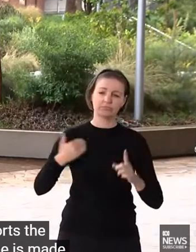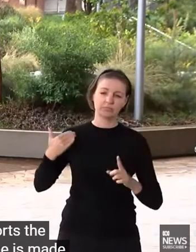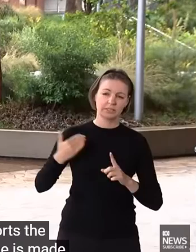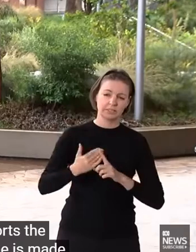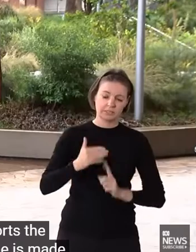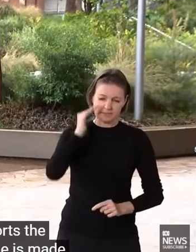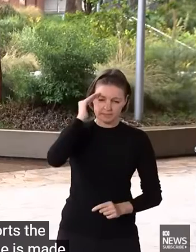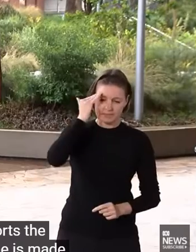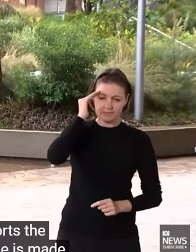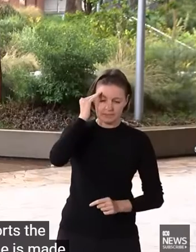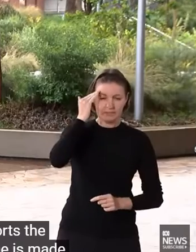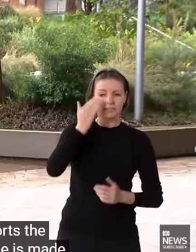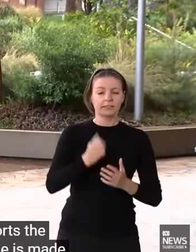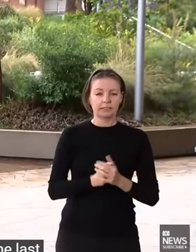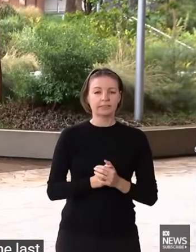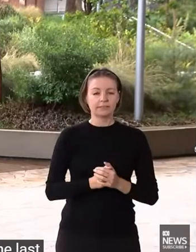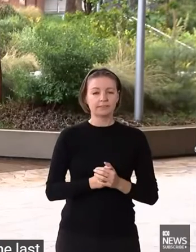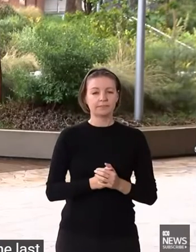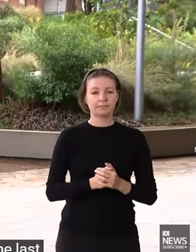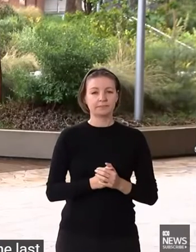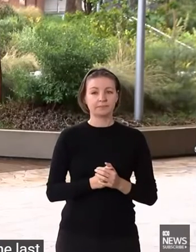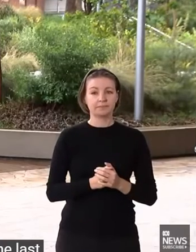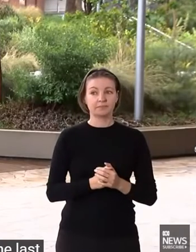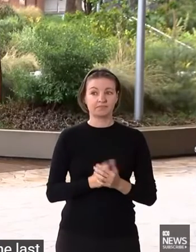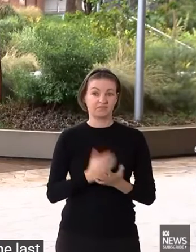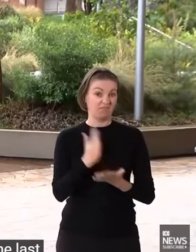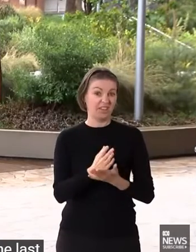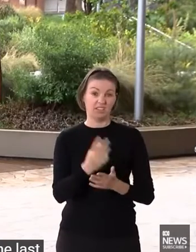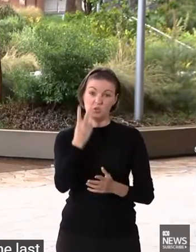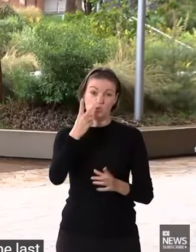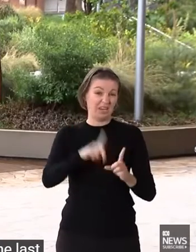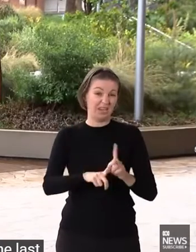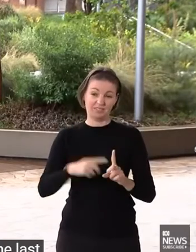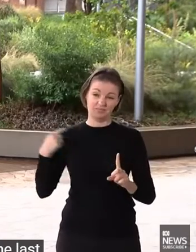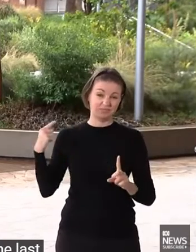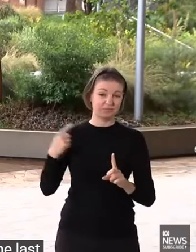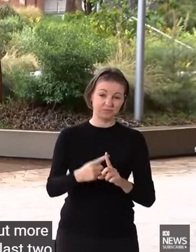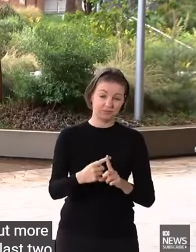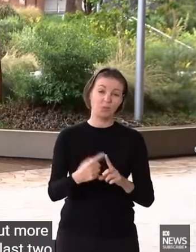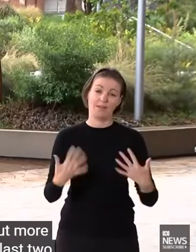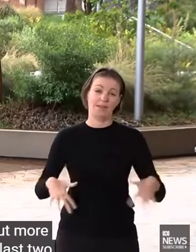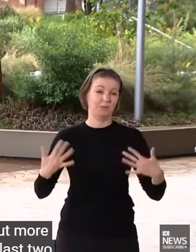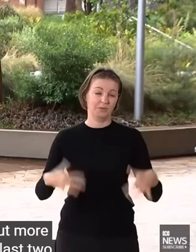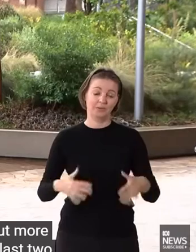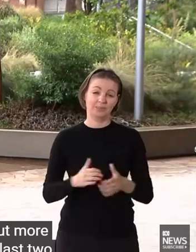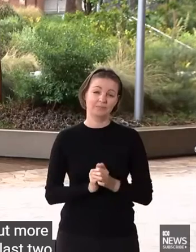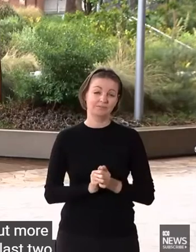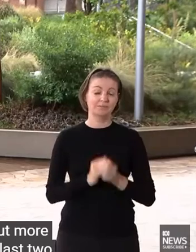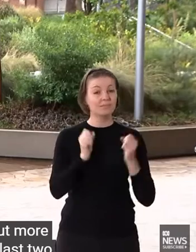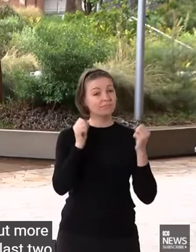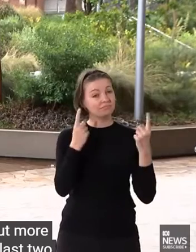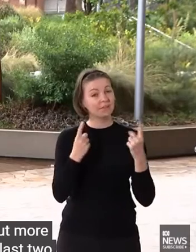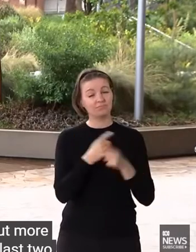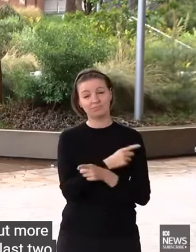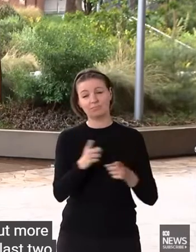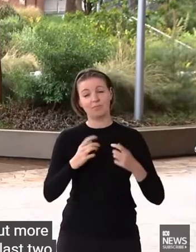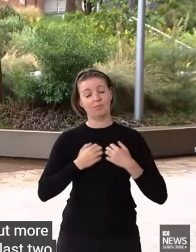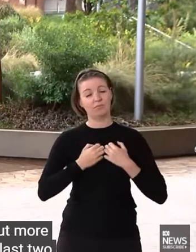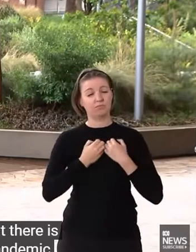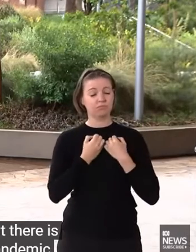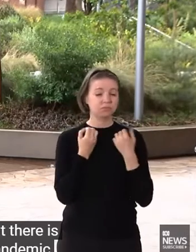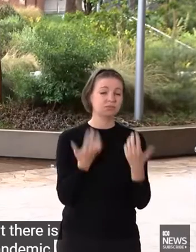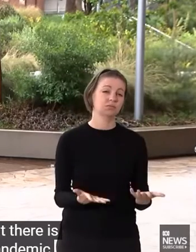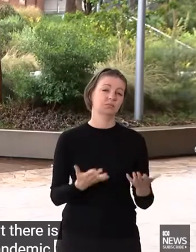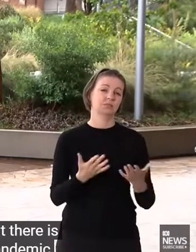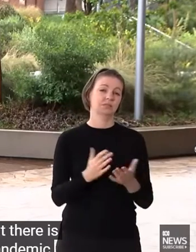couple of months, but more particularly over the last two years. So I appreciate that there is fatigue with this pandemic. This global